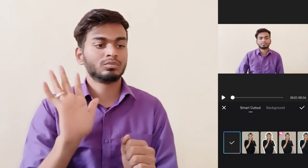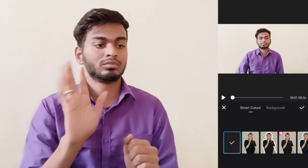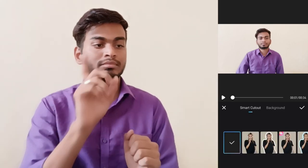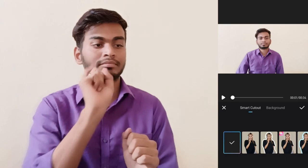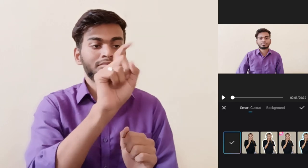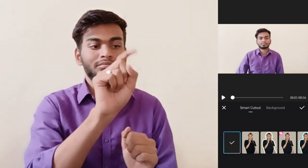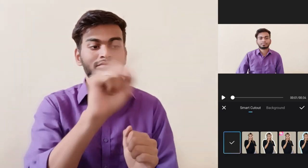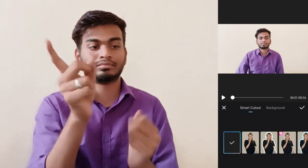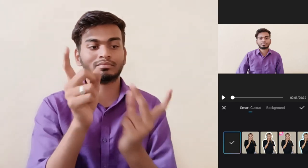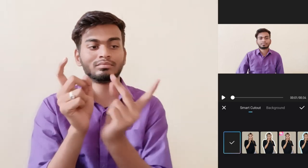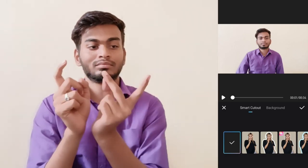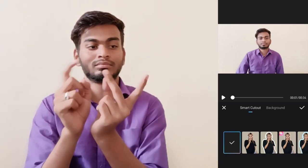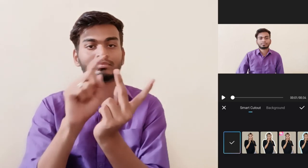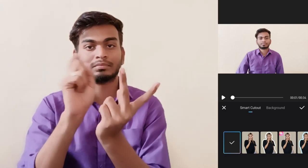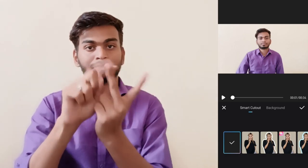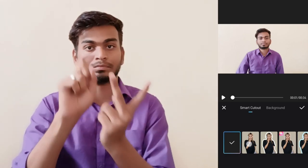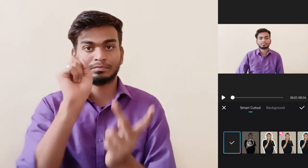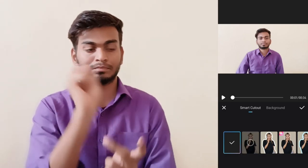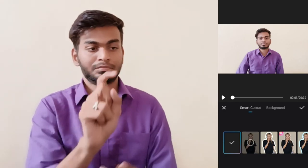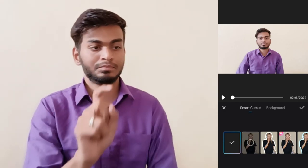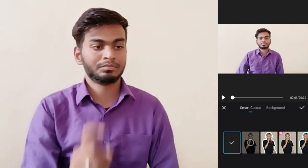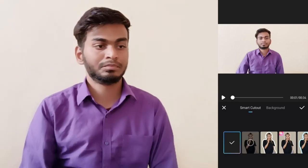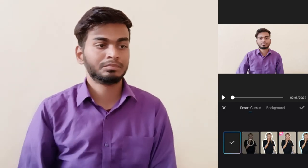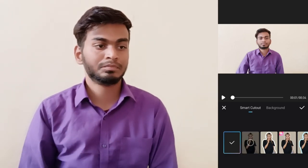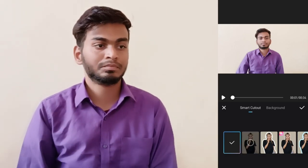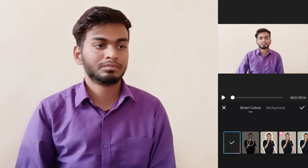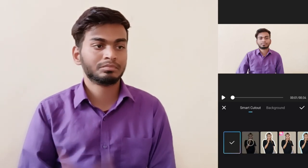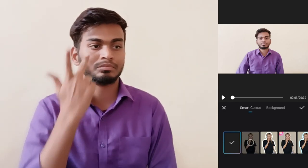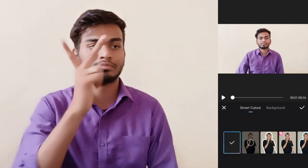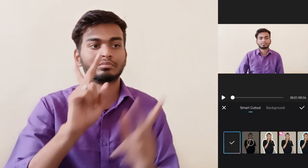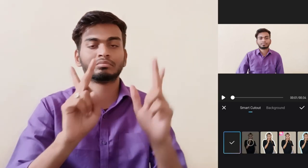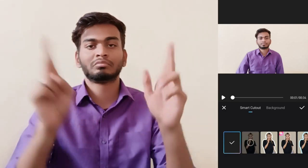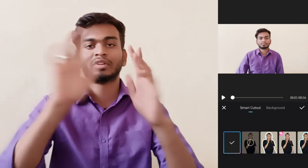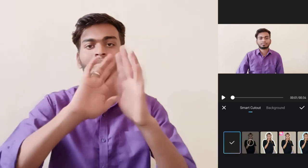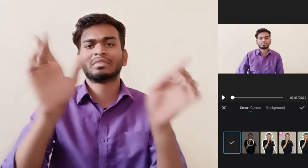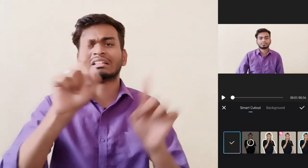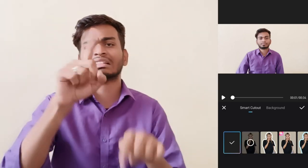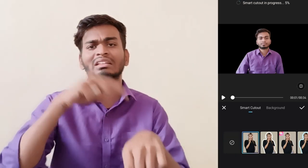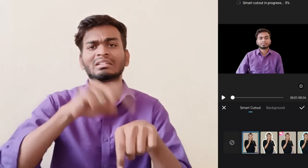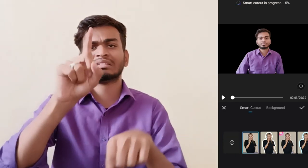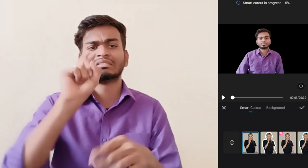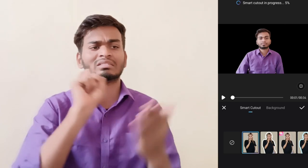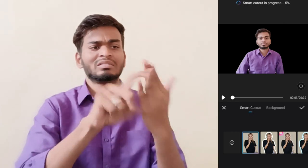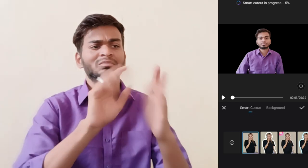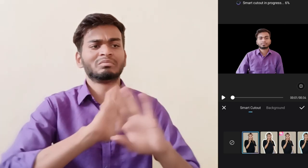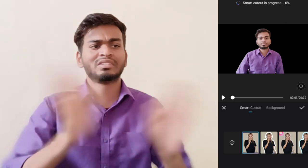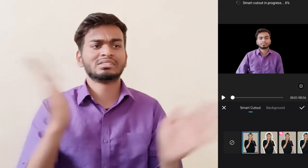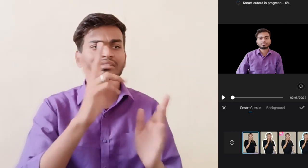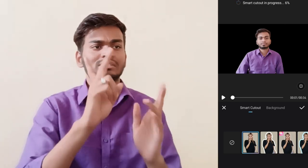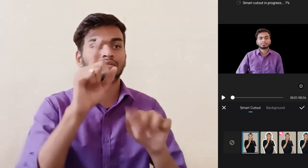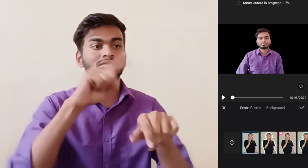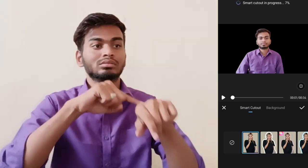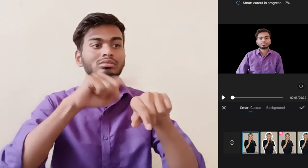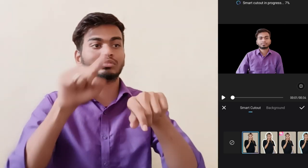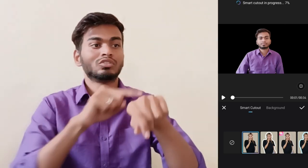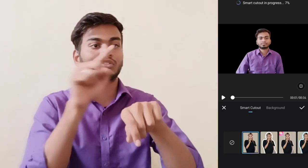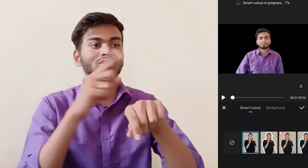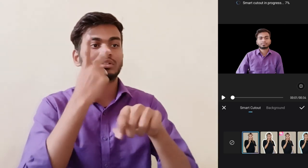one click remove background video and smart cut